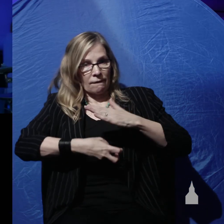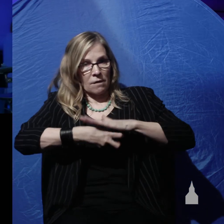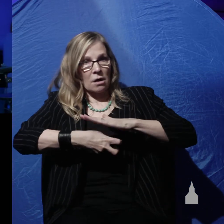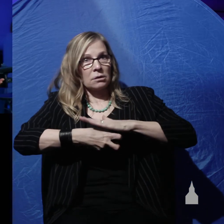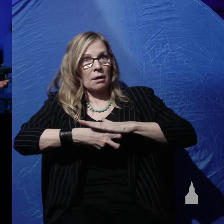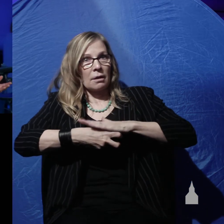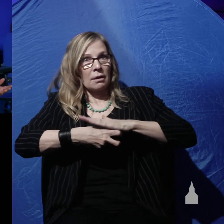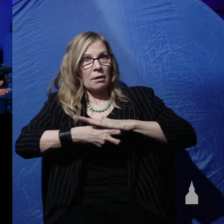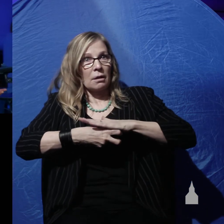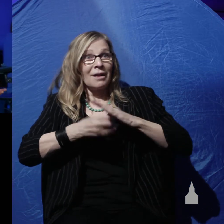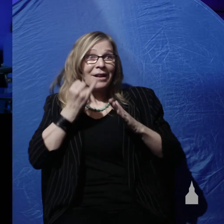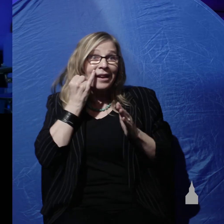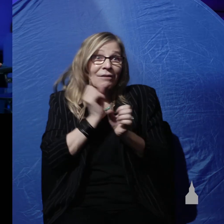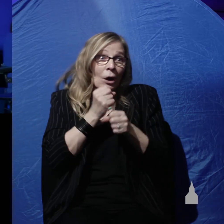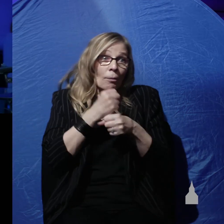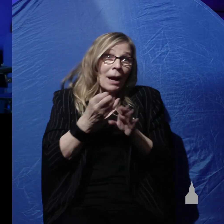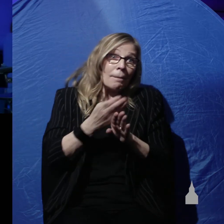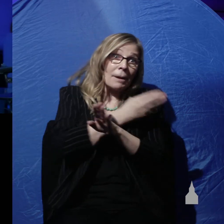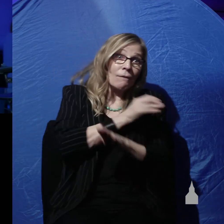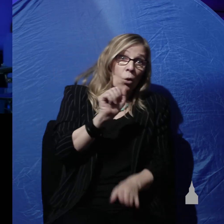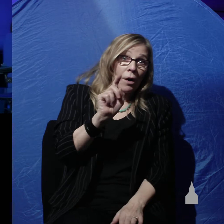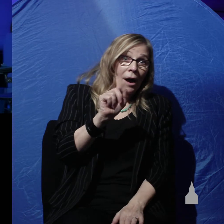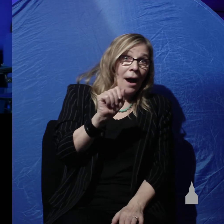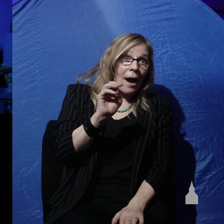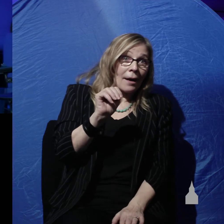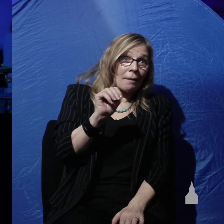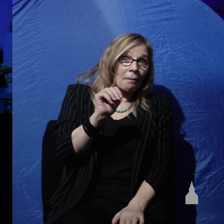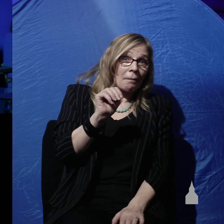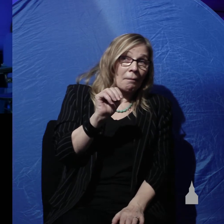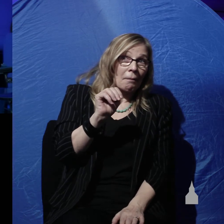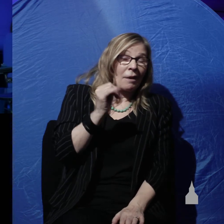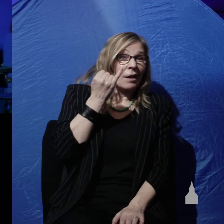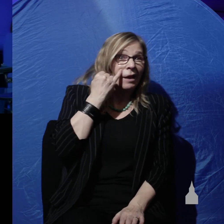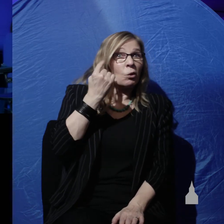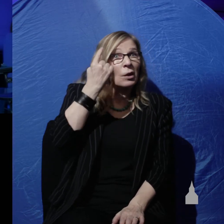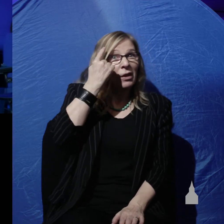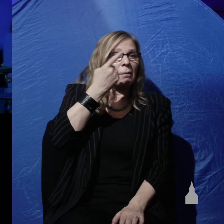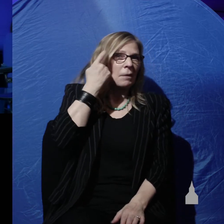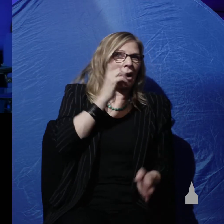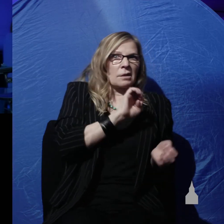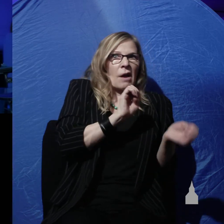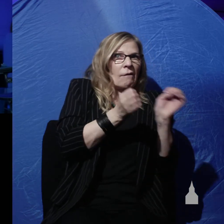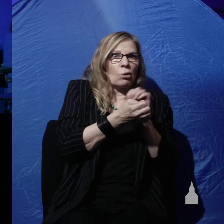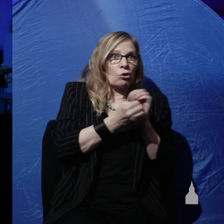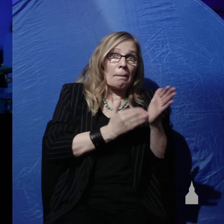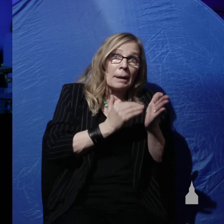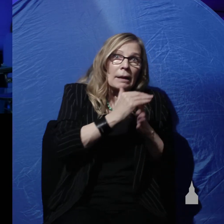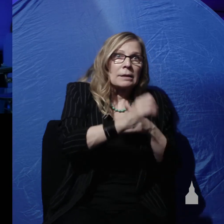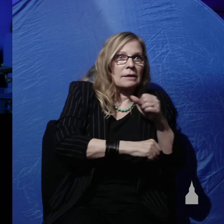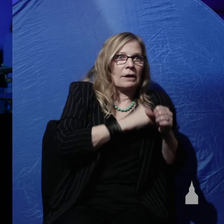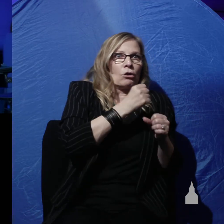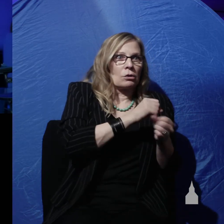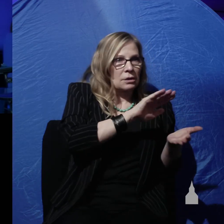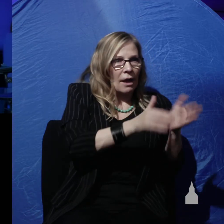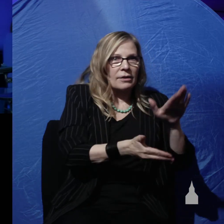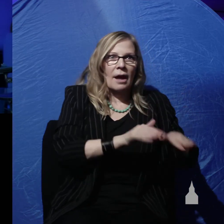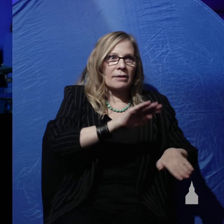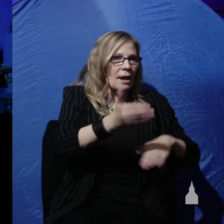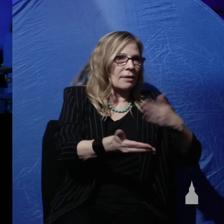formed before Adam the only reason anybody would think that is because of the teaching of evolution in millions of years but if we